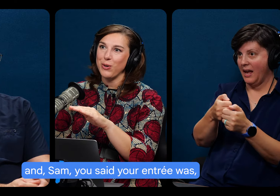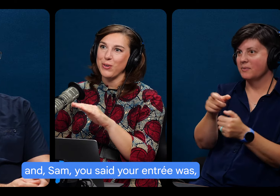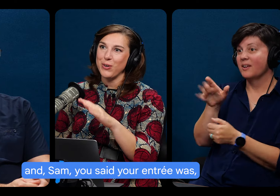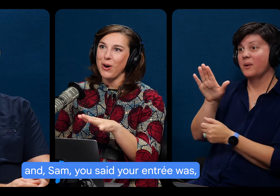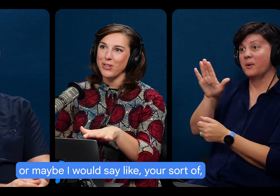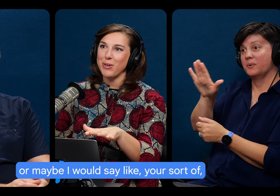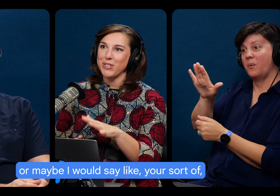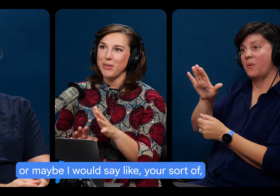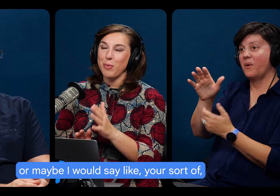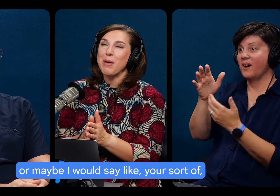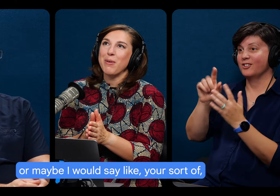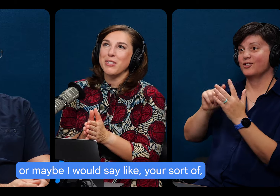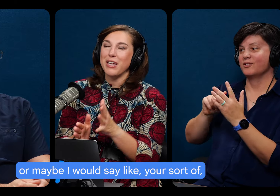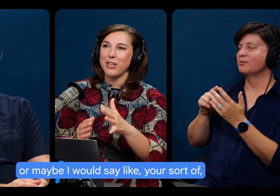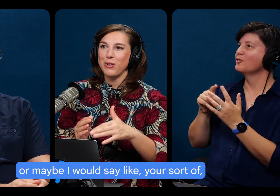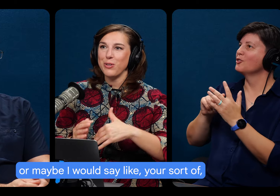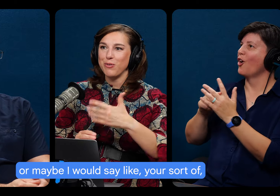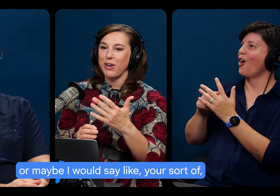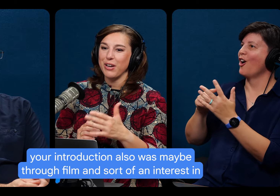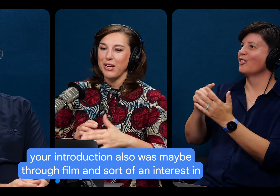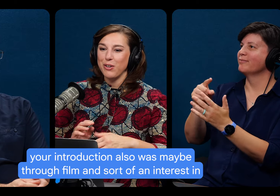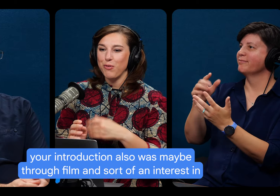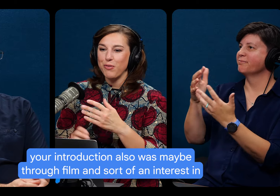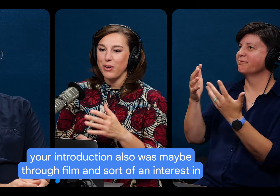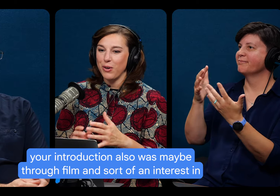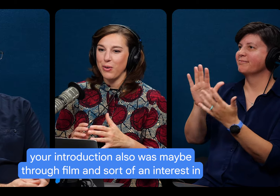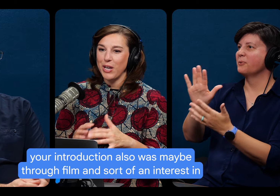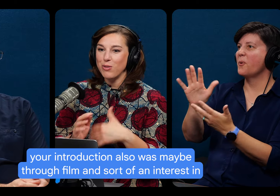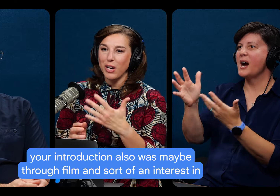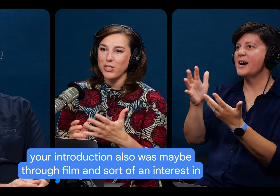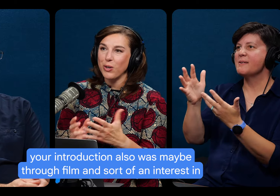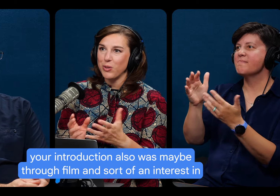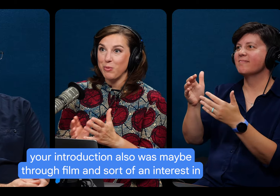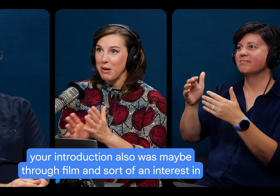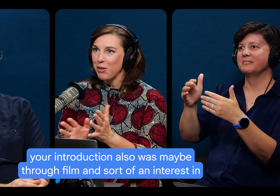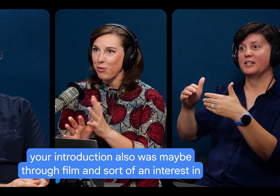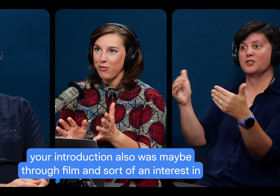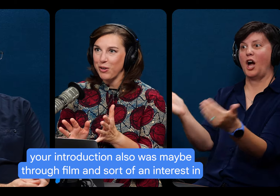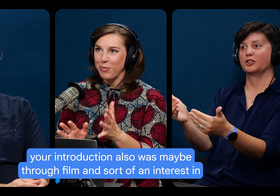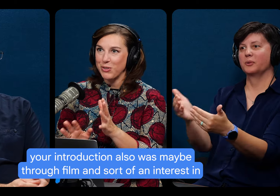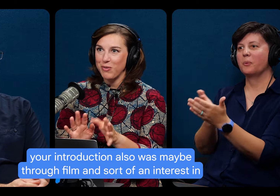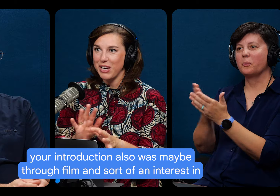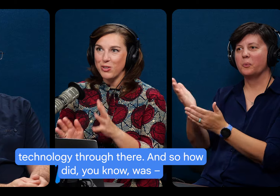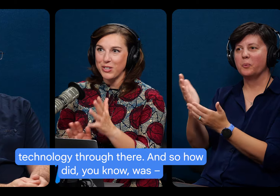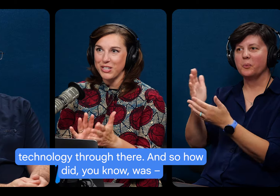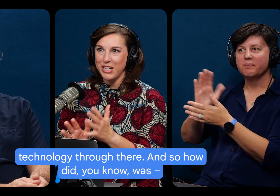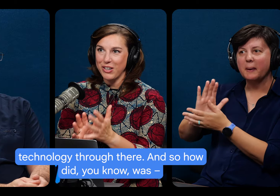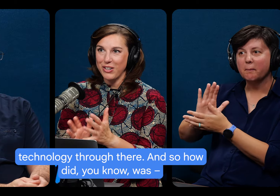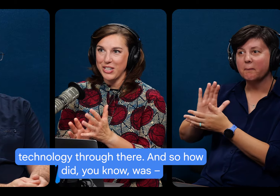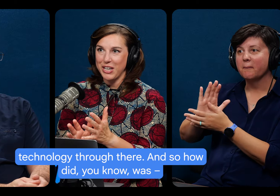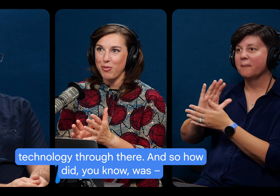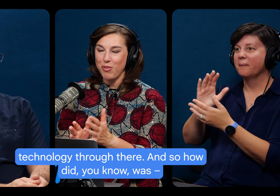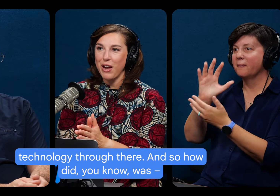your entree was, or maybe I would say like your sort of, your introduction also was maybe through film and sort of an interest in